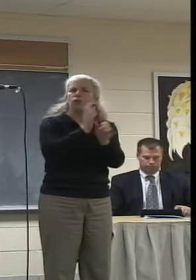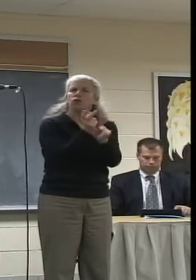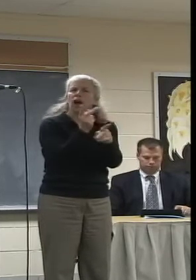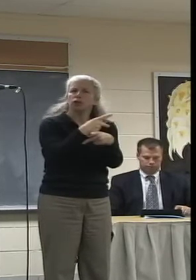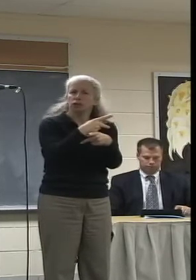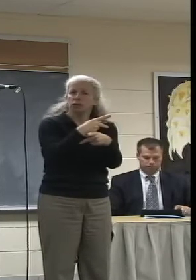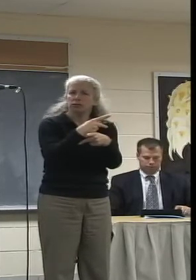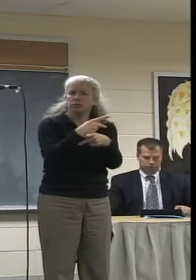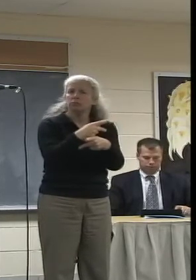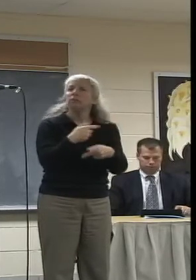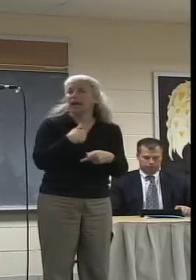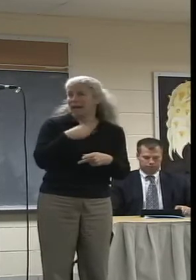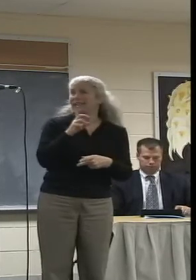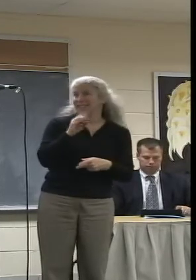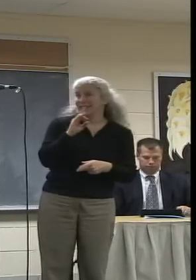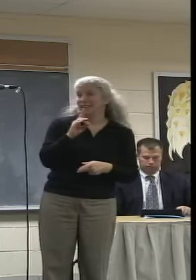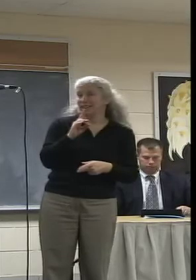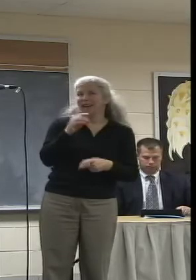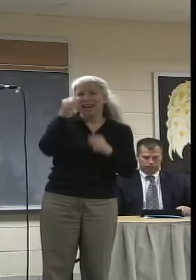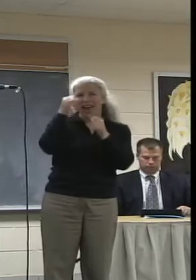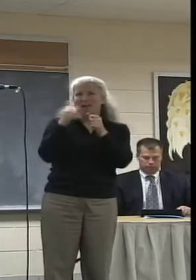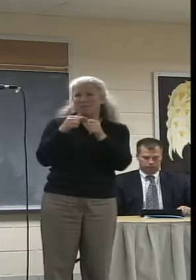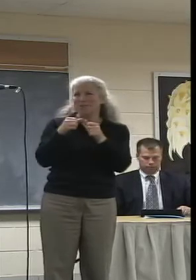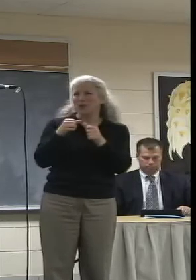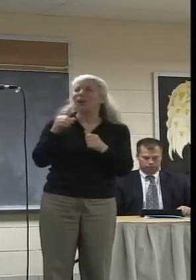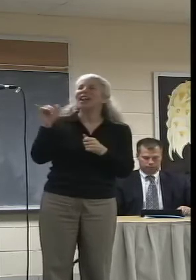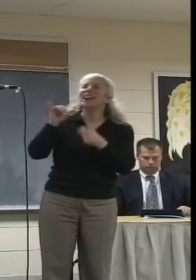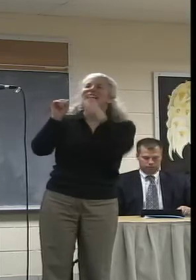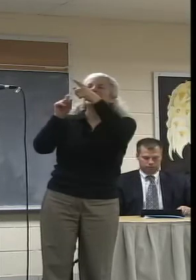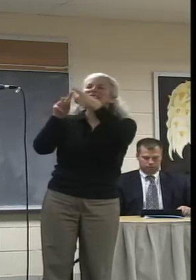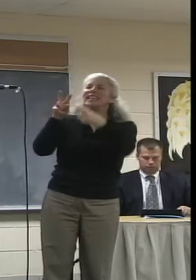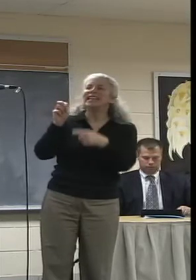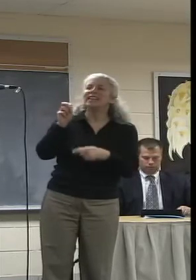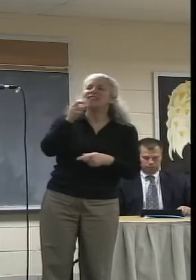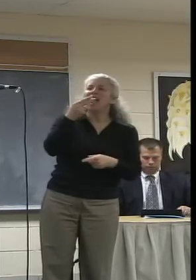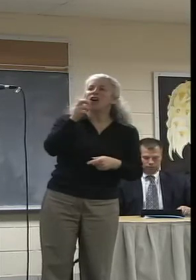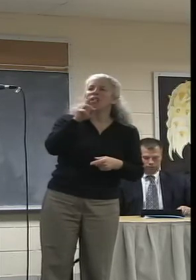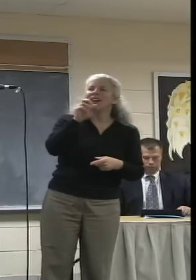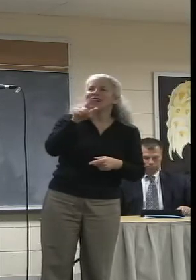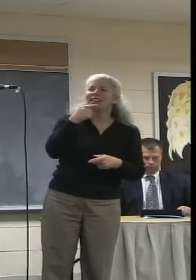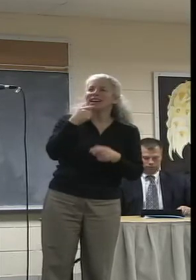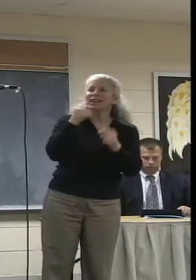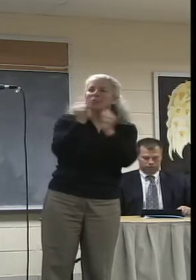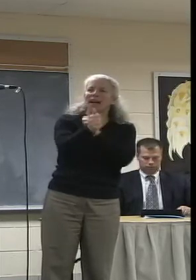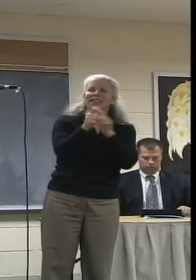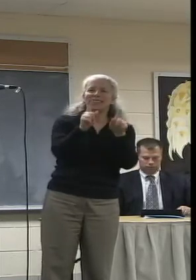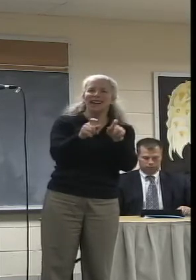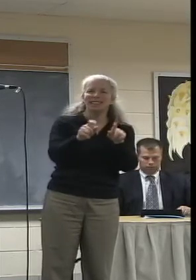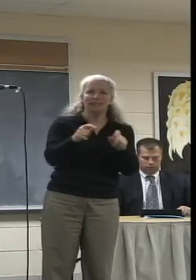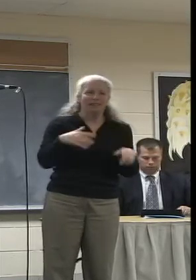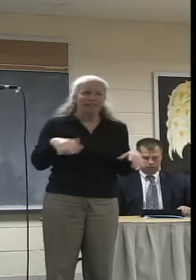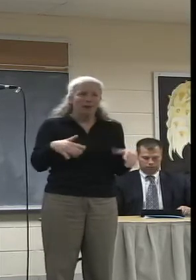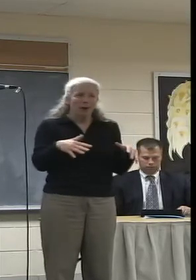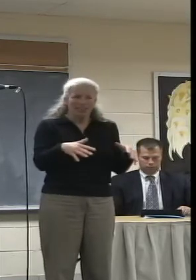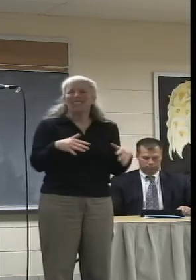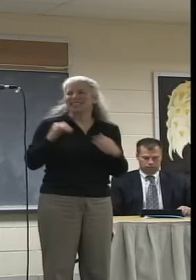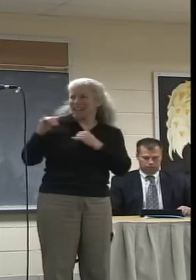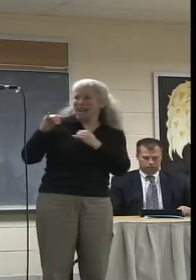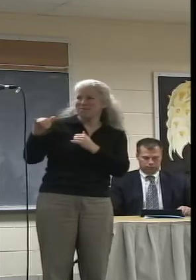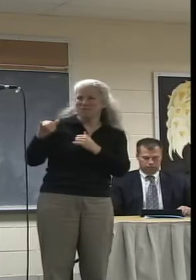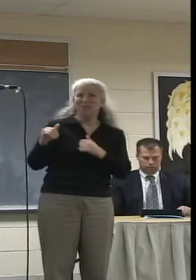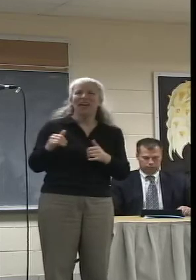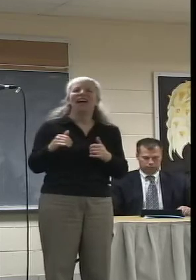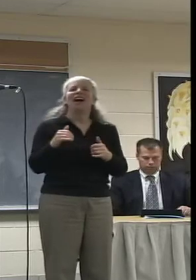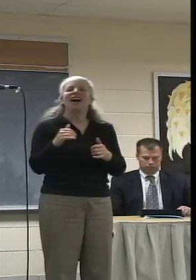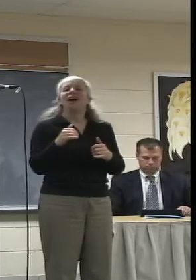remember that test, Steve, as well. And I got to be honest, the staff there was